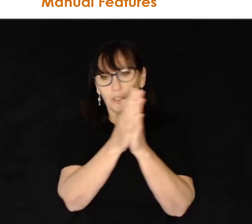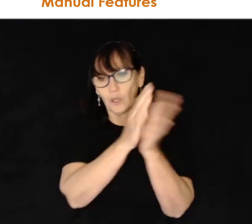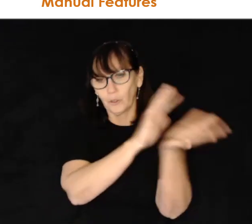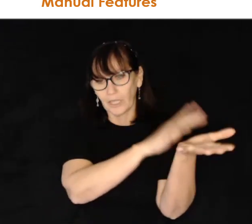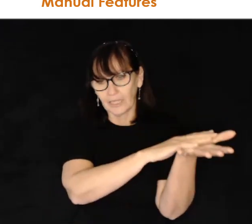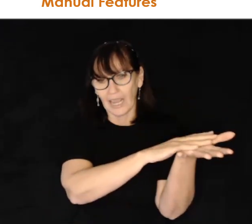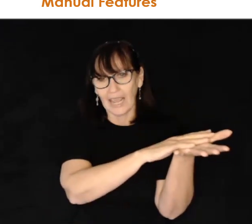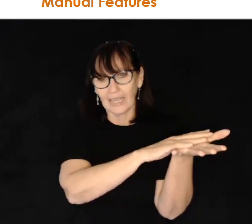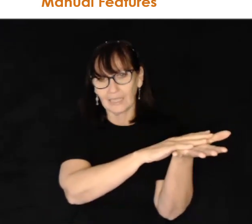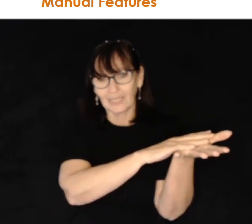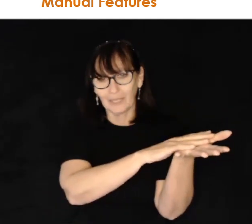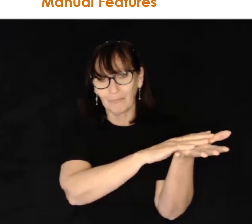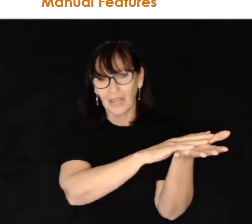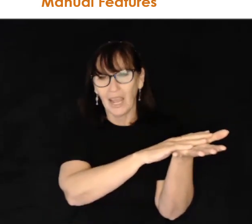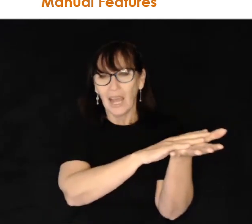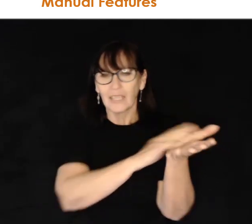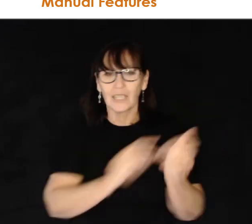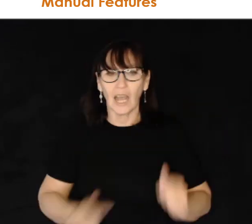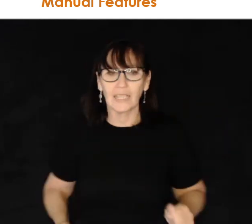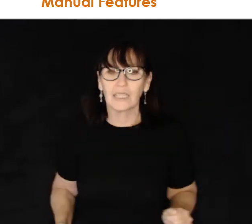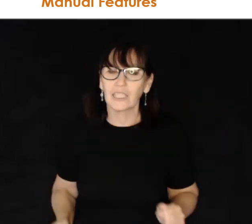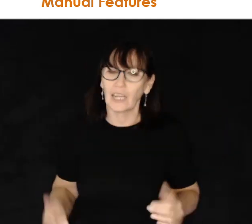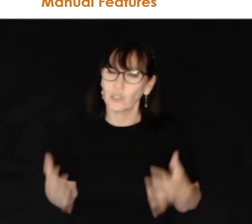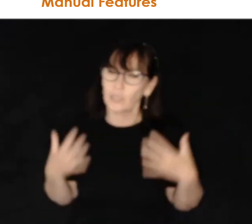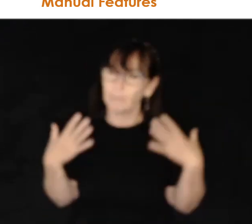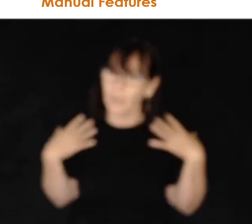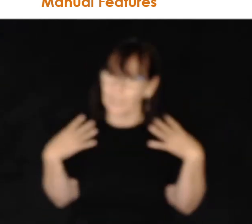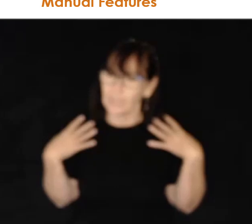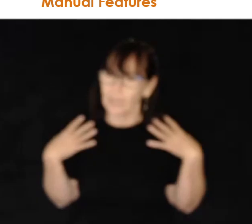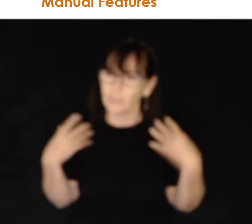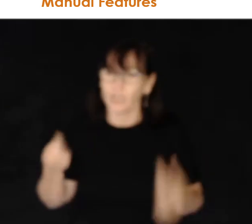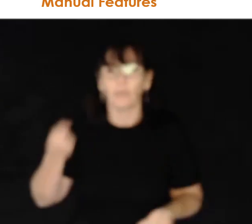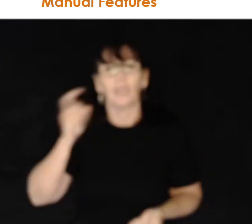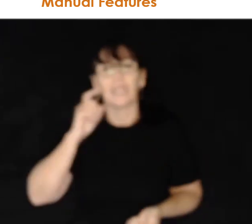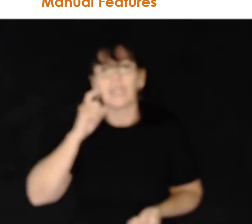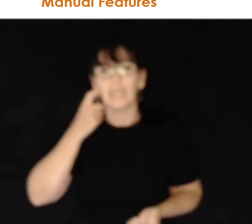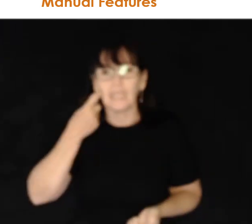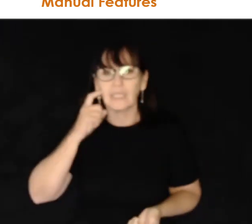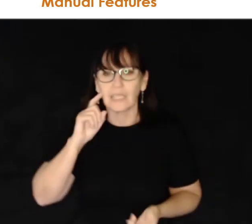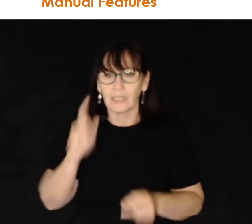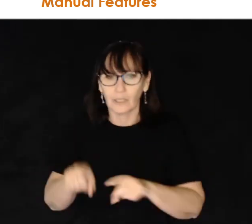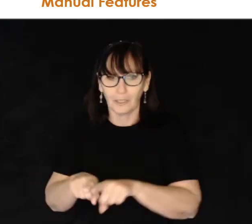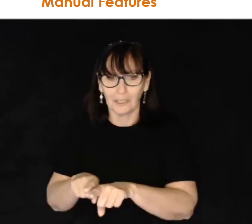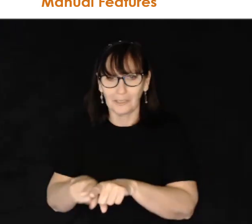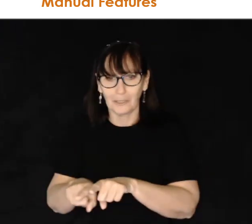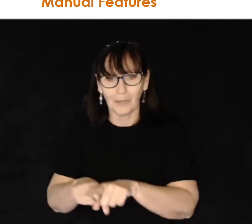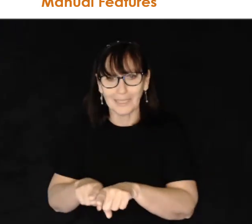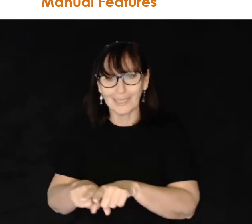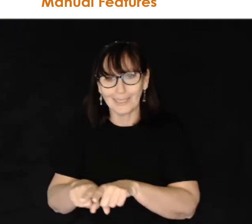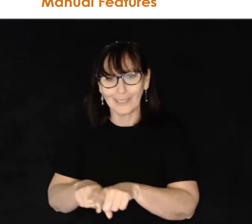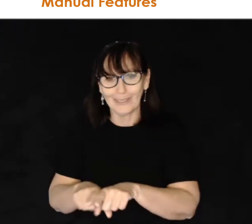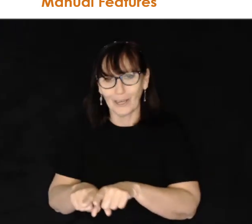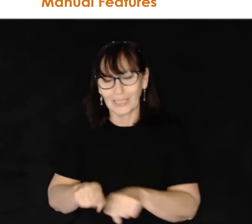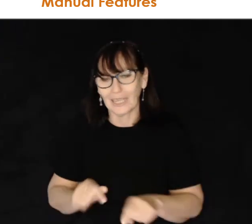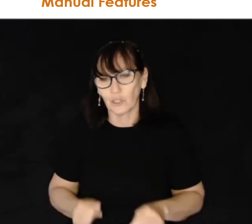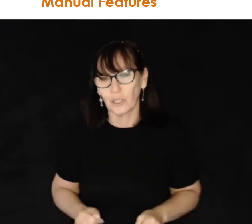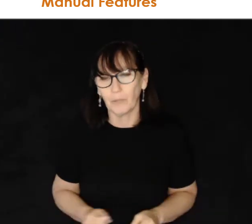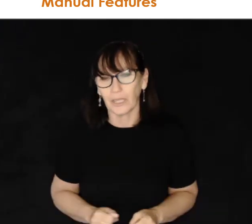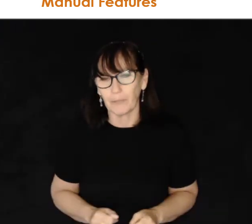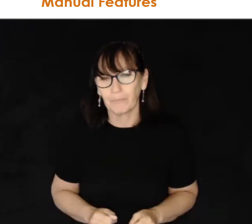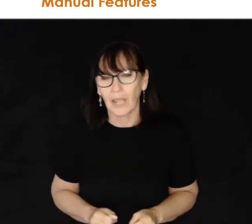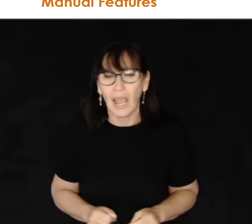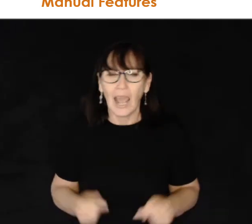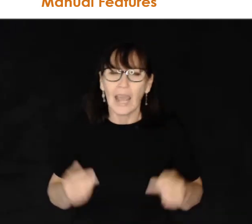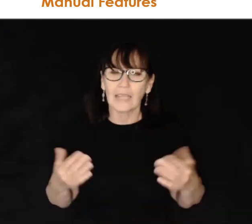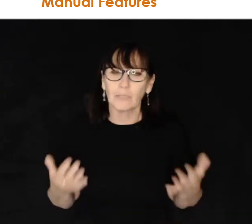on or near the hands. Signs that touch the body are generally easier to learn than the ones that do not touch the